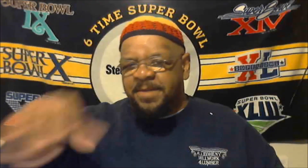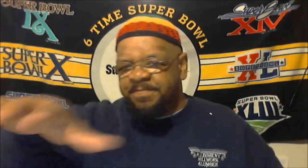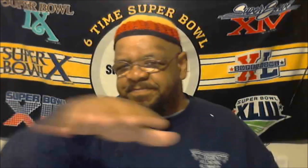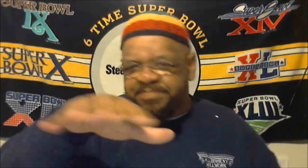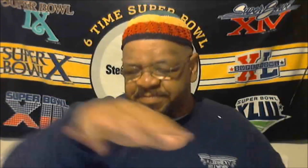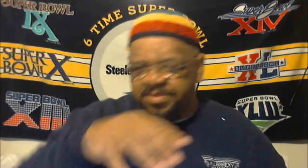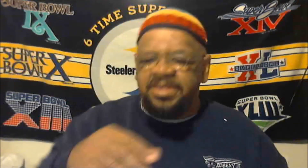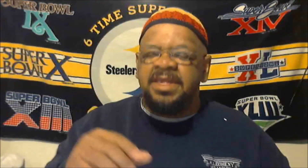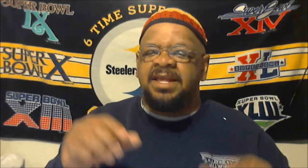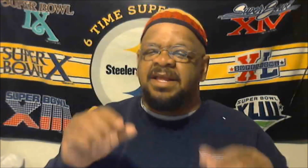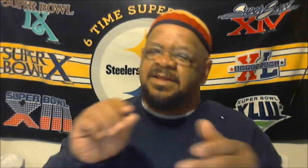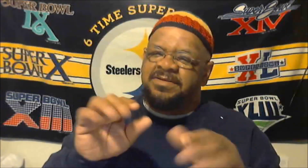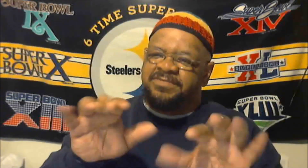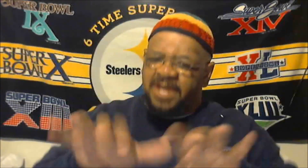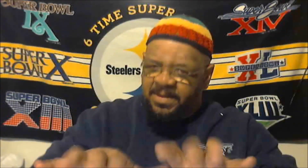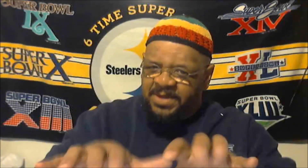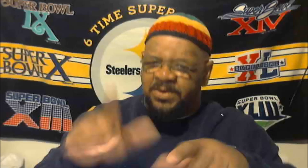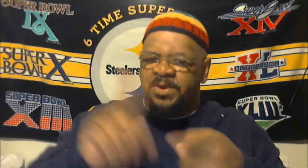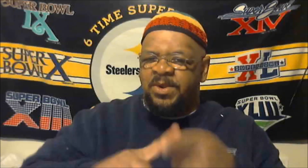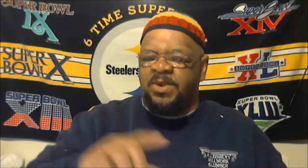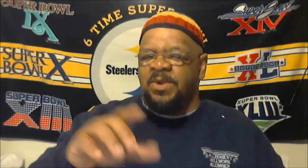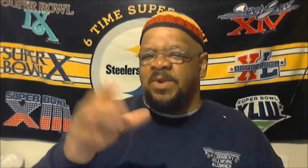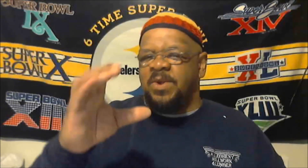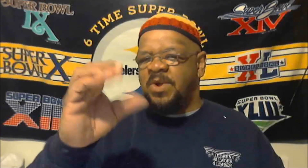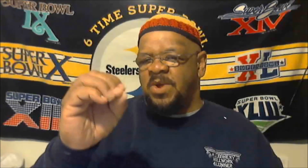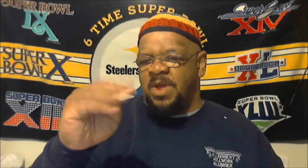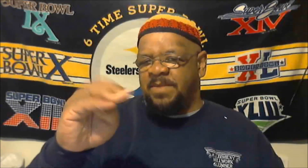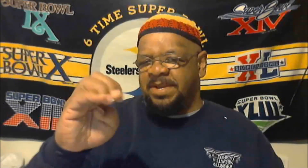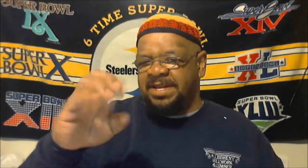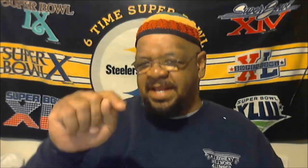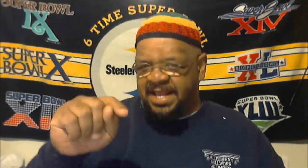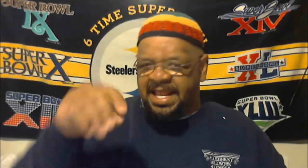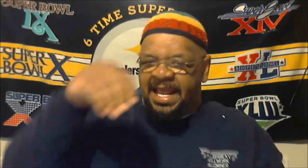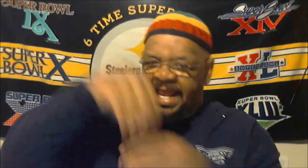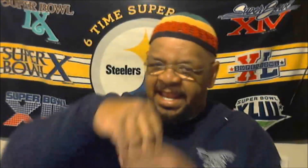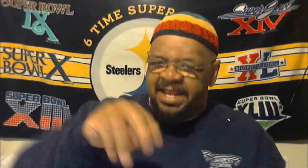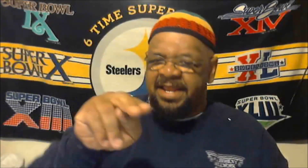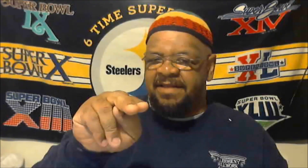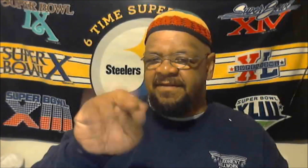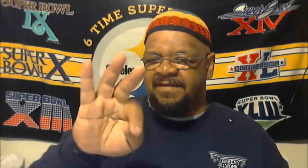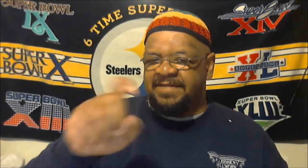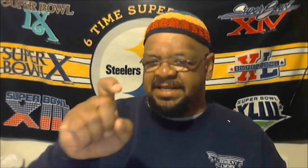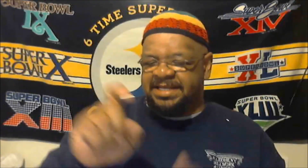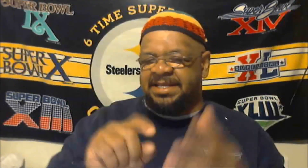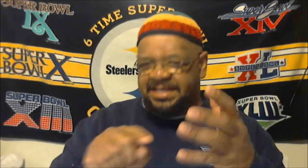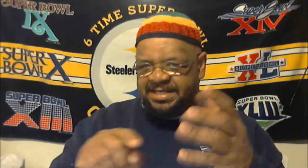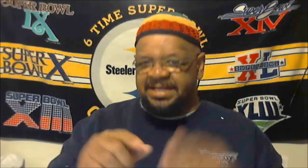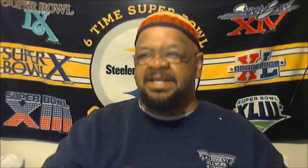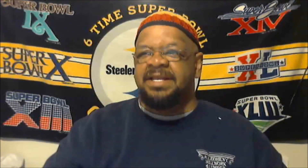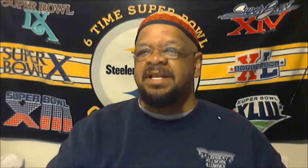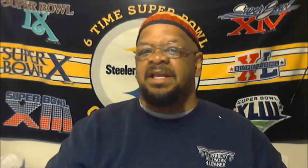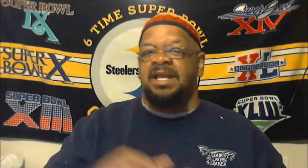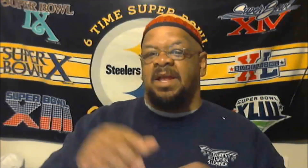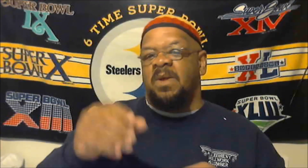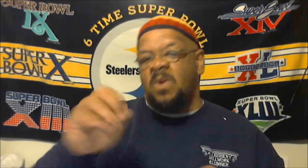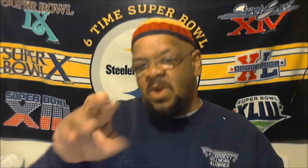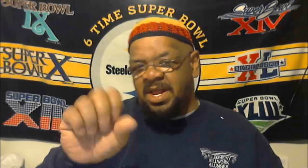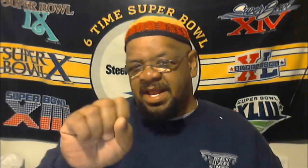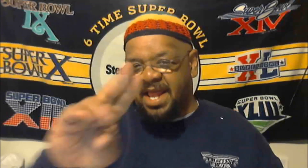can't believe it. to my guard, I'm not sure enough. I'll take my time to give I